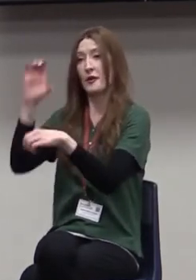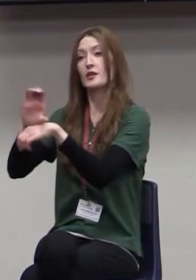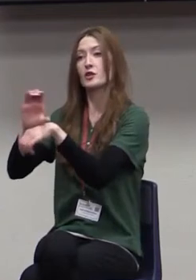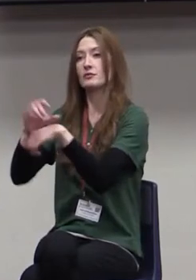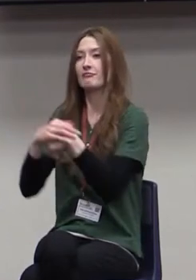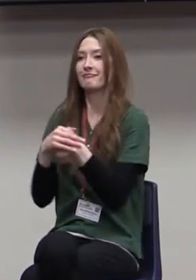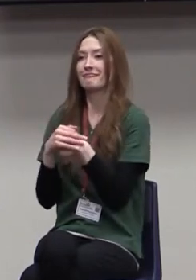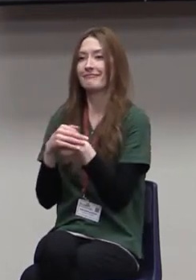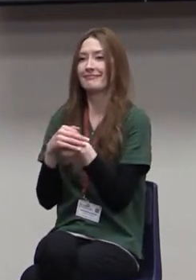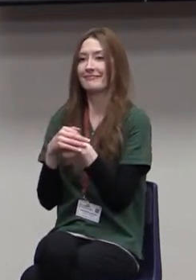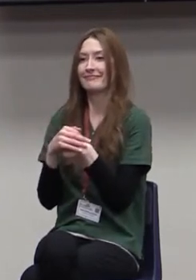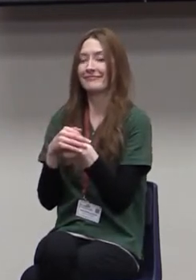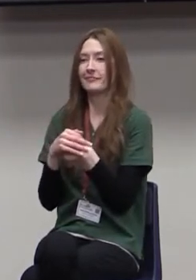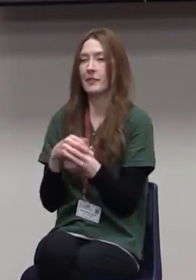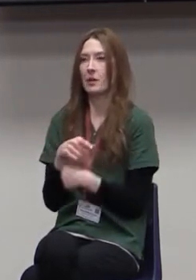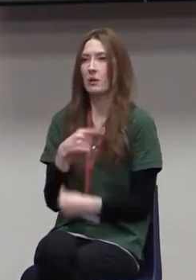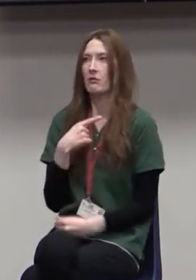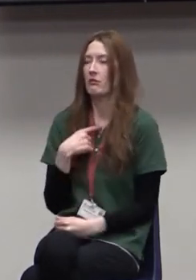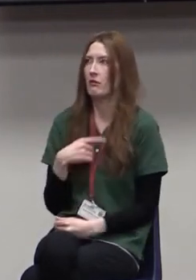That's kind of what he thought.